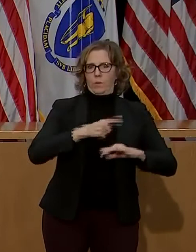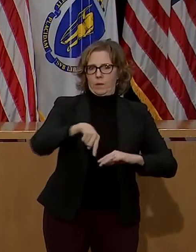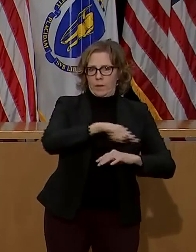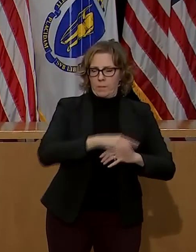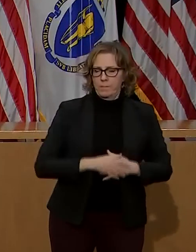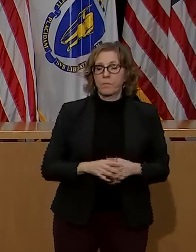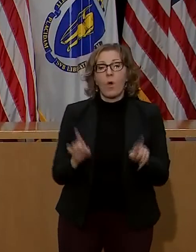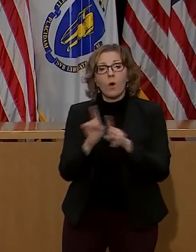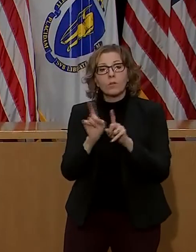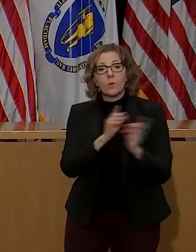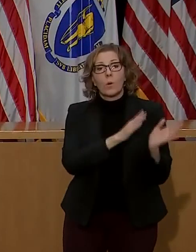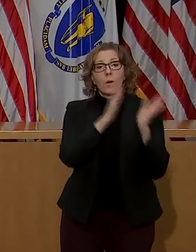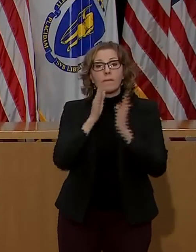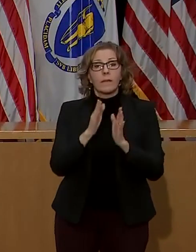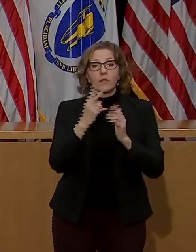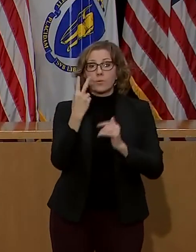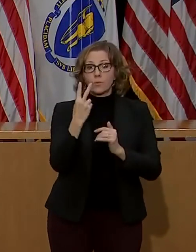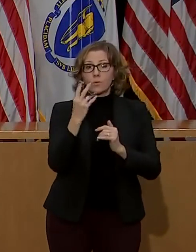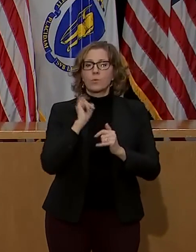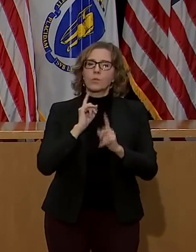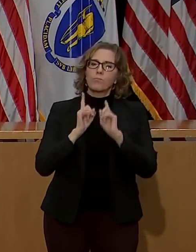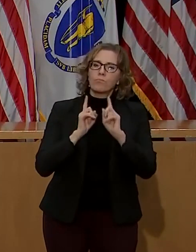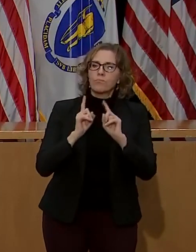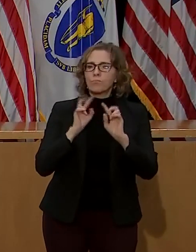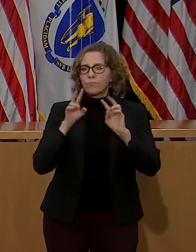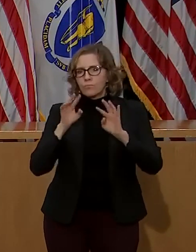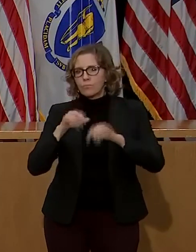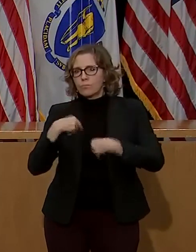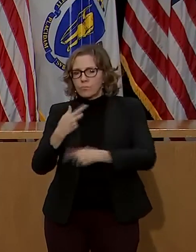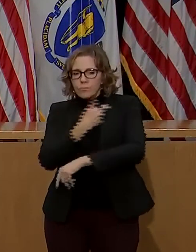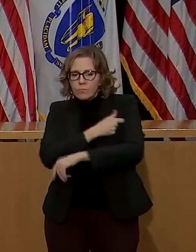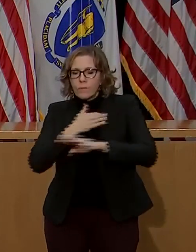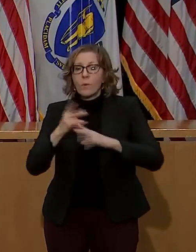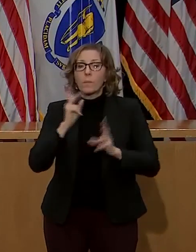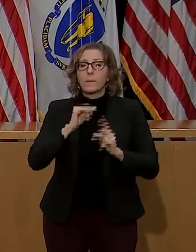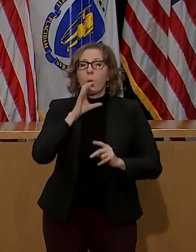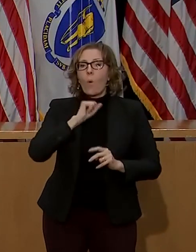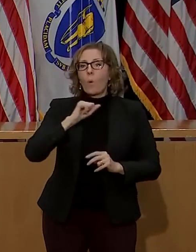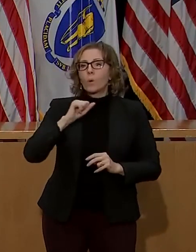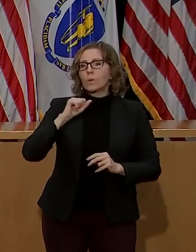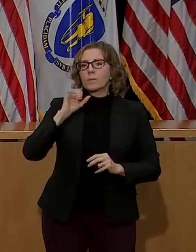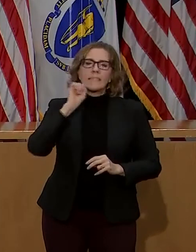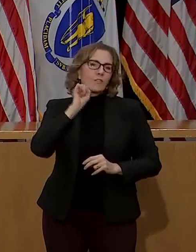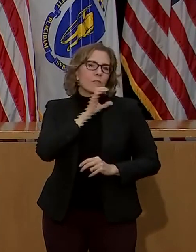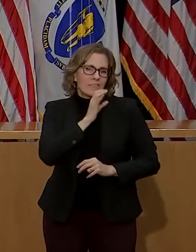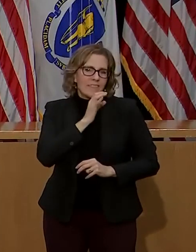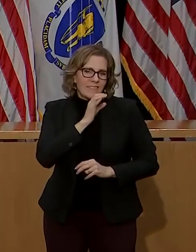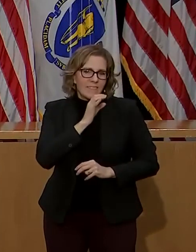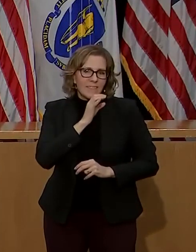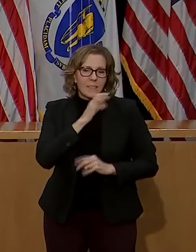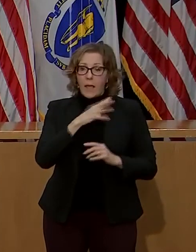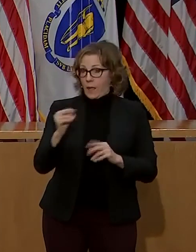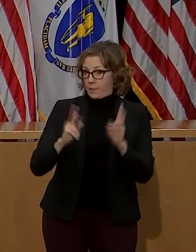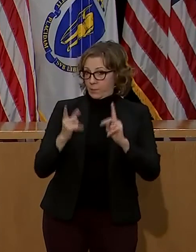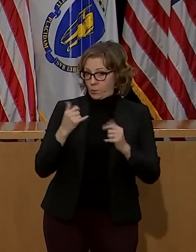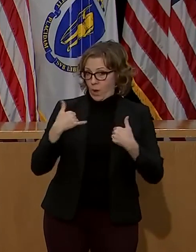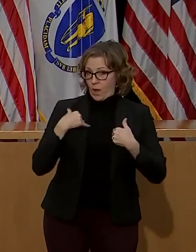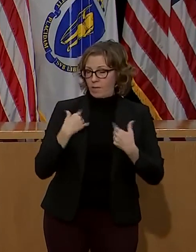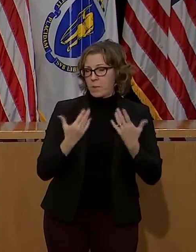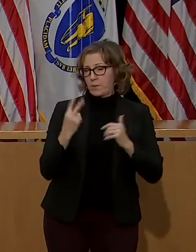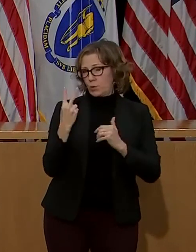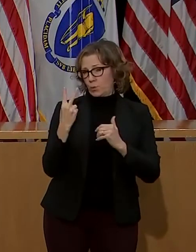and individuals with two or more comorbidities with additional allocation for those communities with higher prevalence of the disease